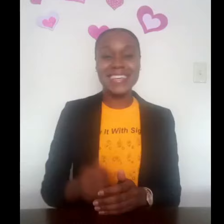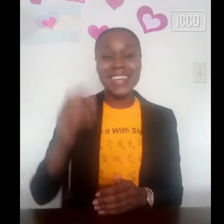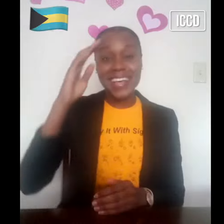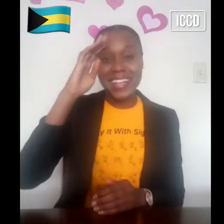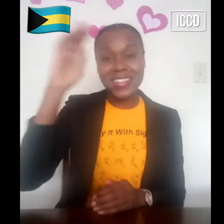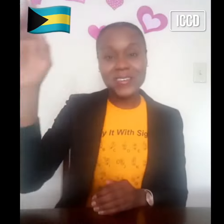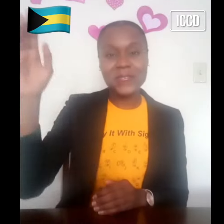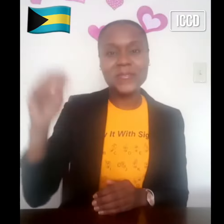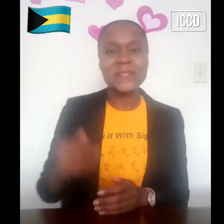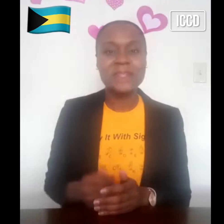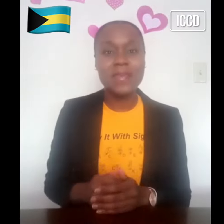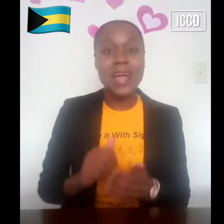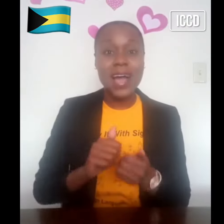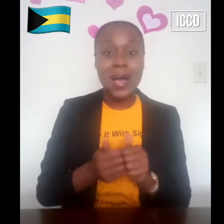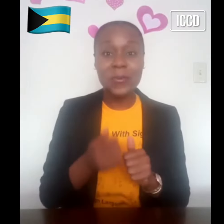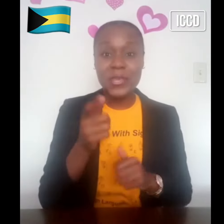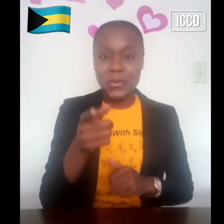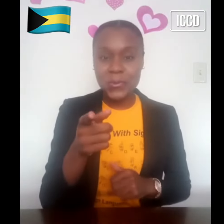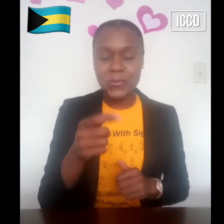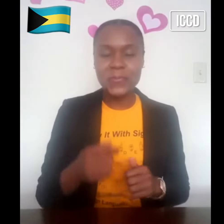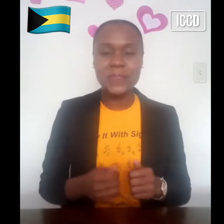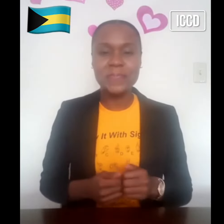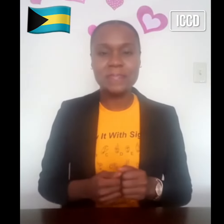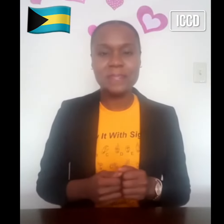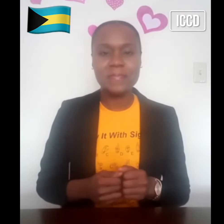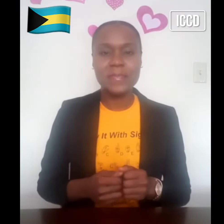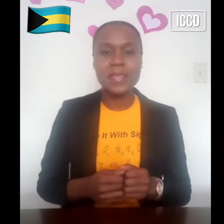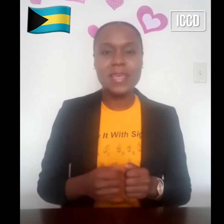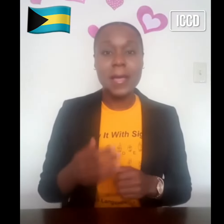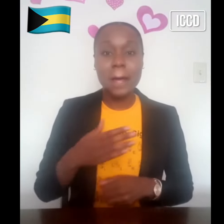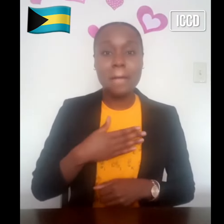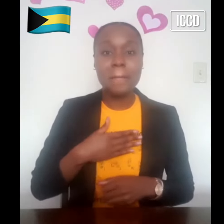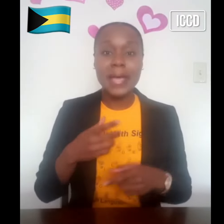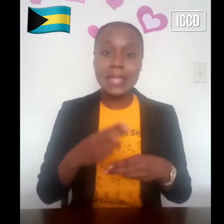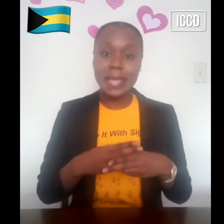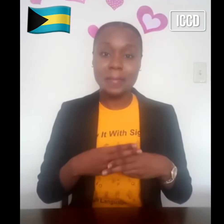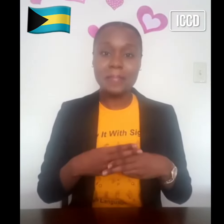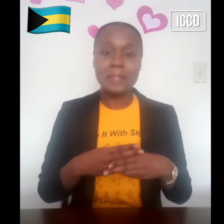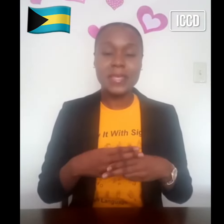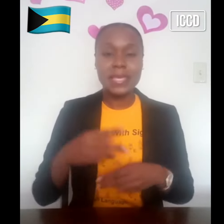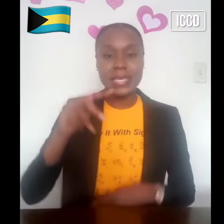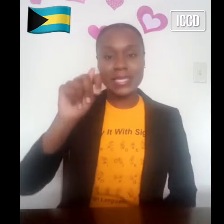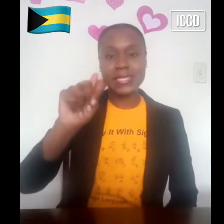Hello, how are you? My name is